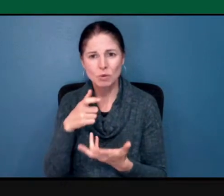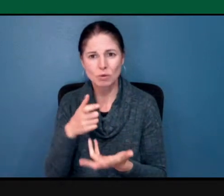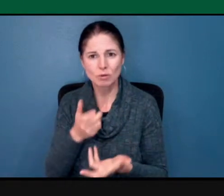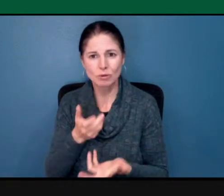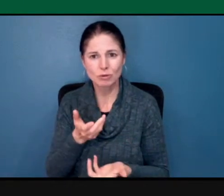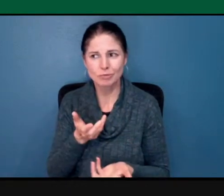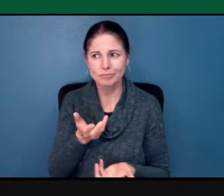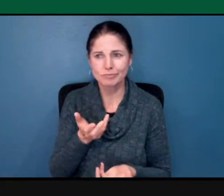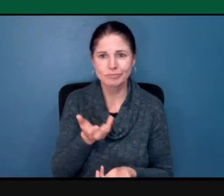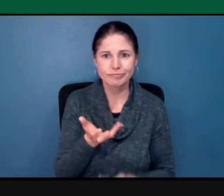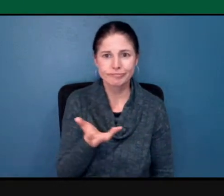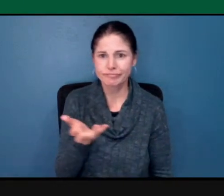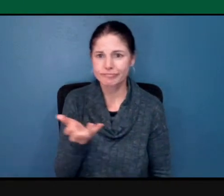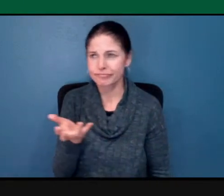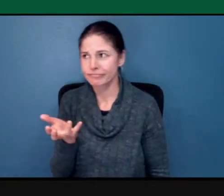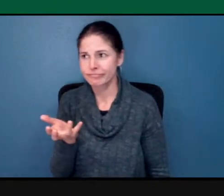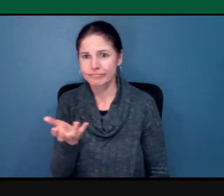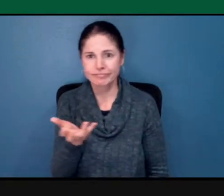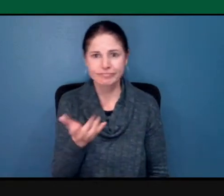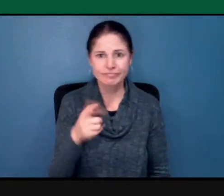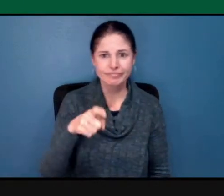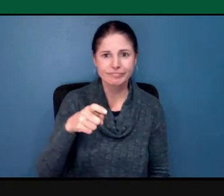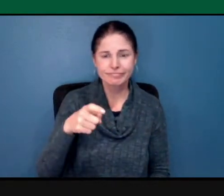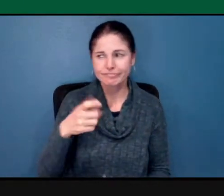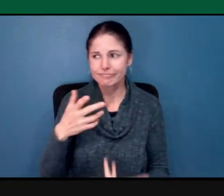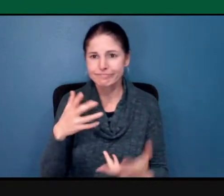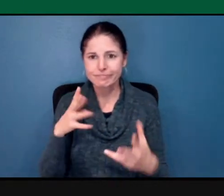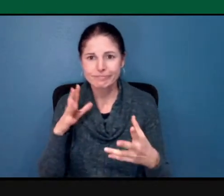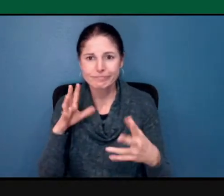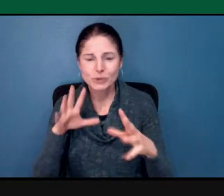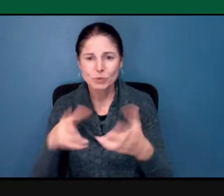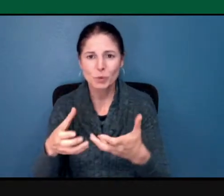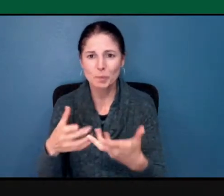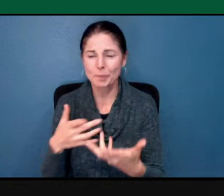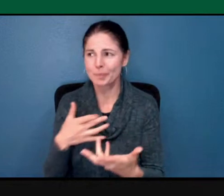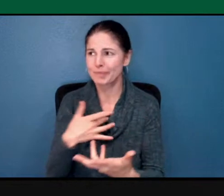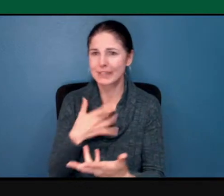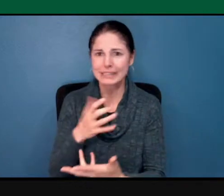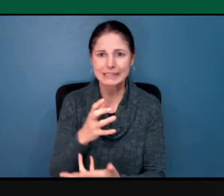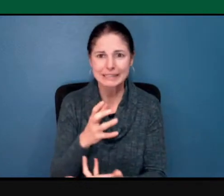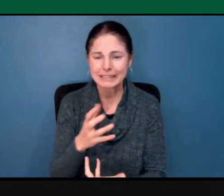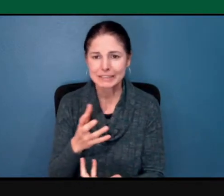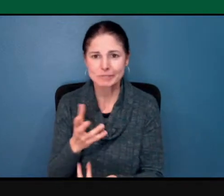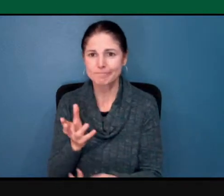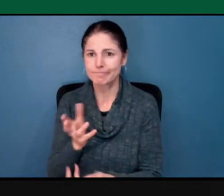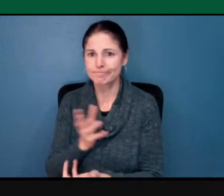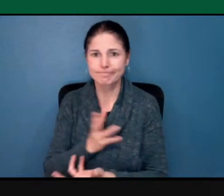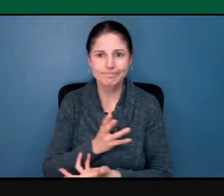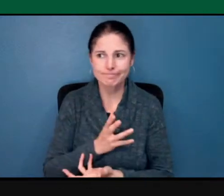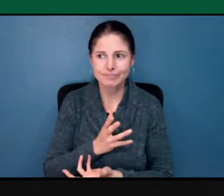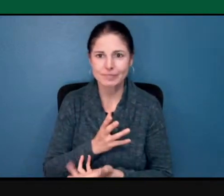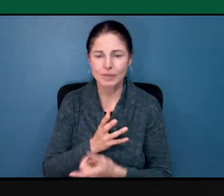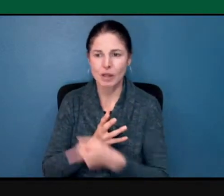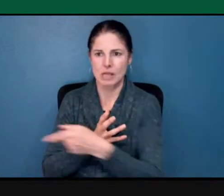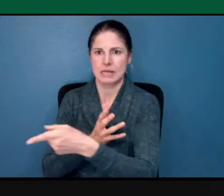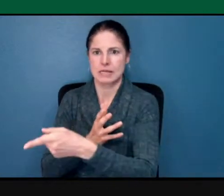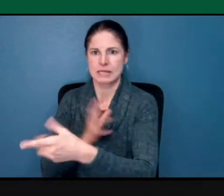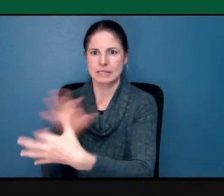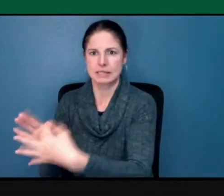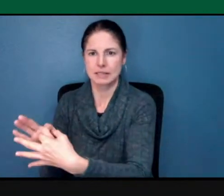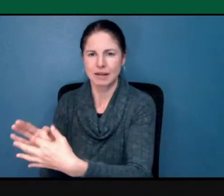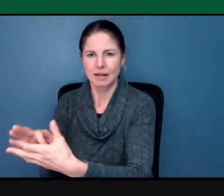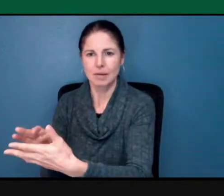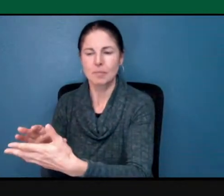that ideology of whiteness or that identity of whiteness as opposed to a cultural identity?